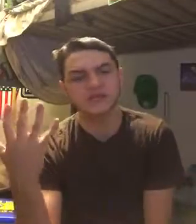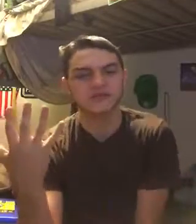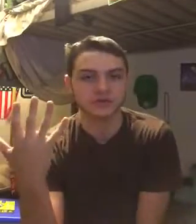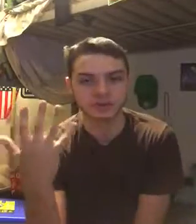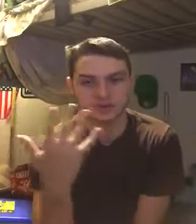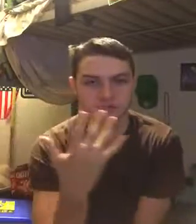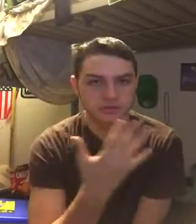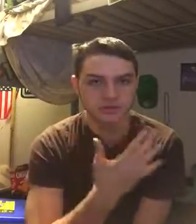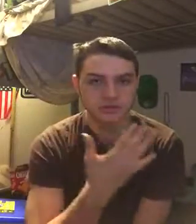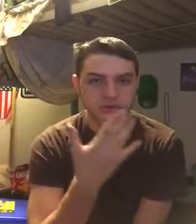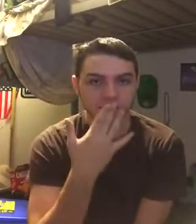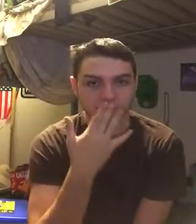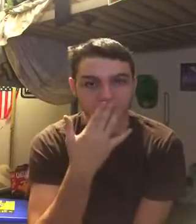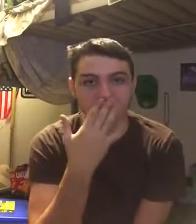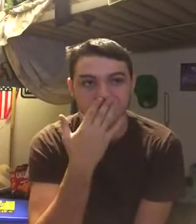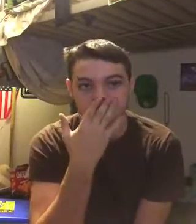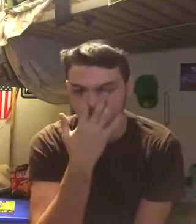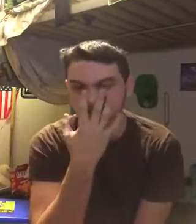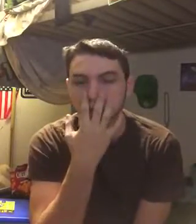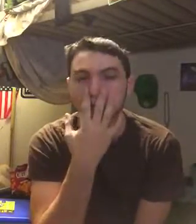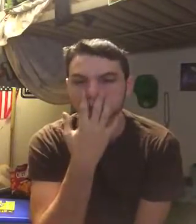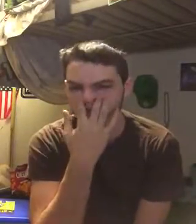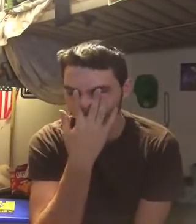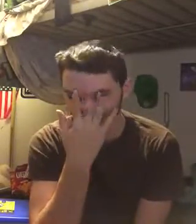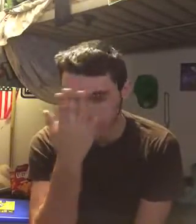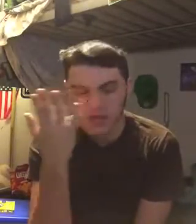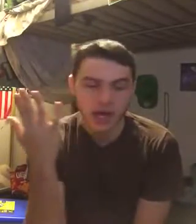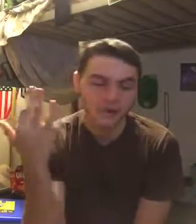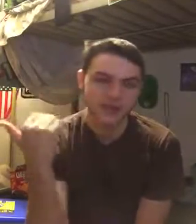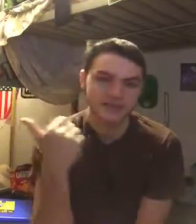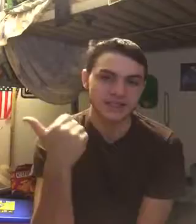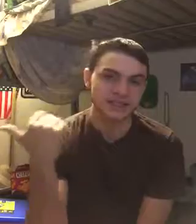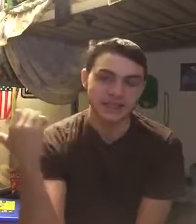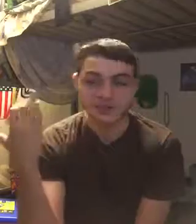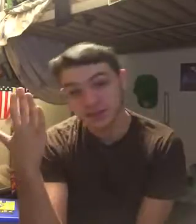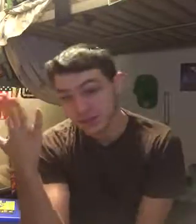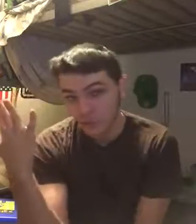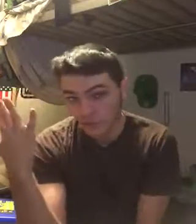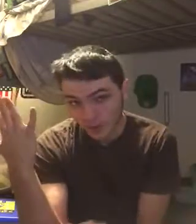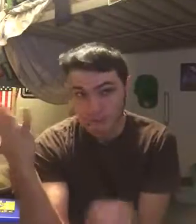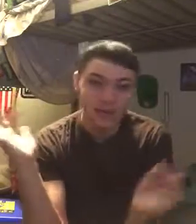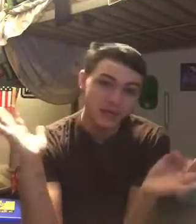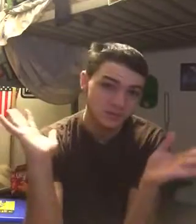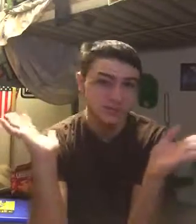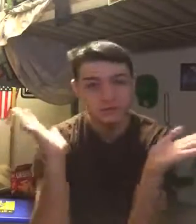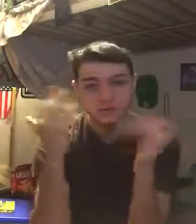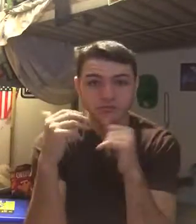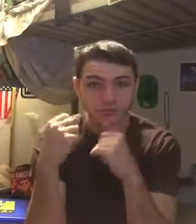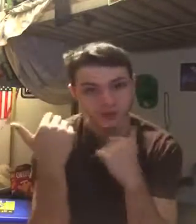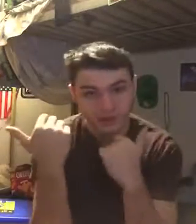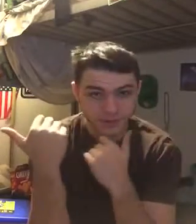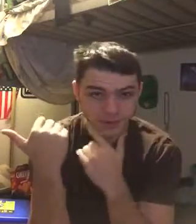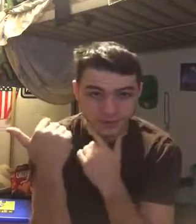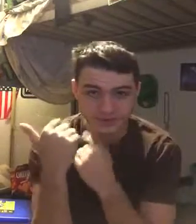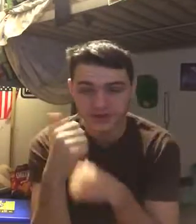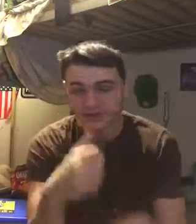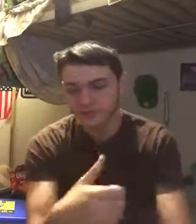be the future of the Colts I'm not saying he's gonna be the number one bad man but he might be able to be there